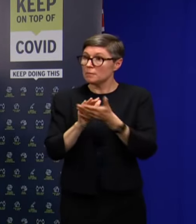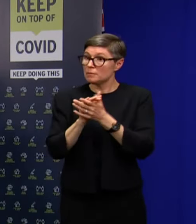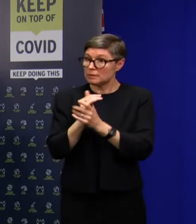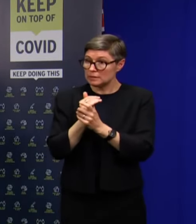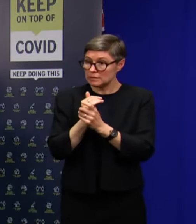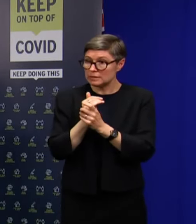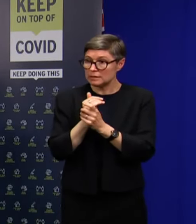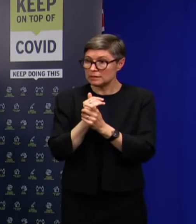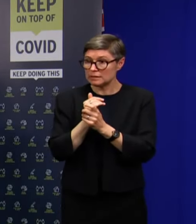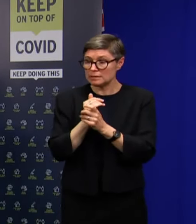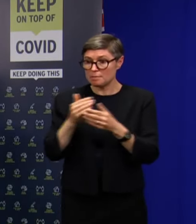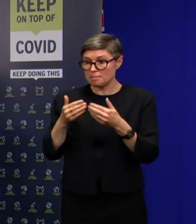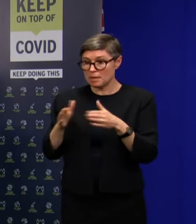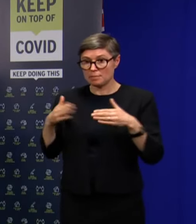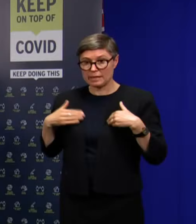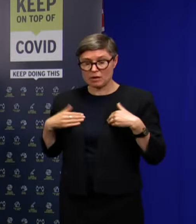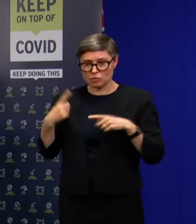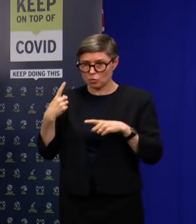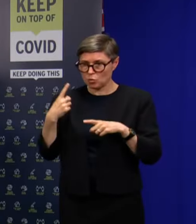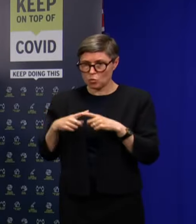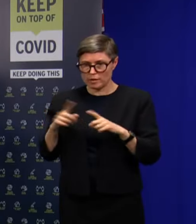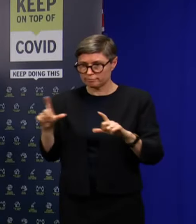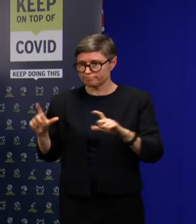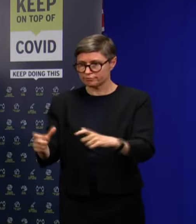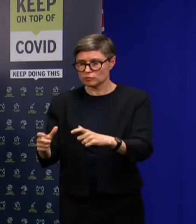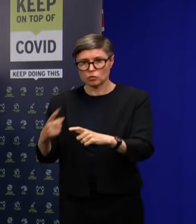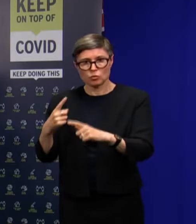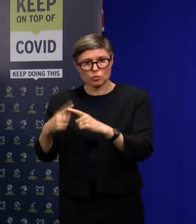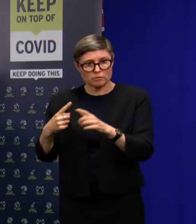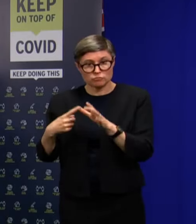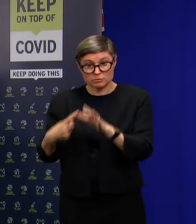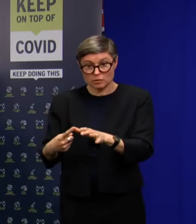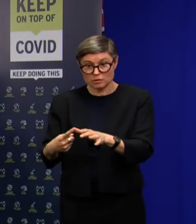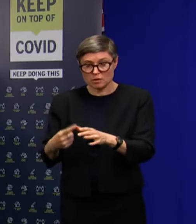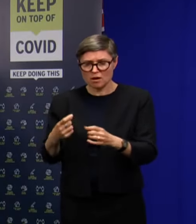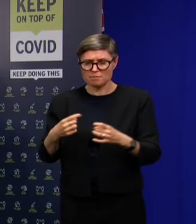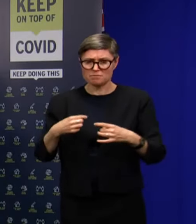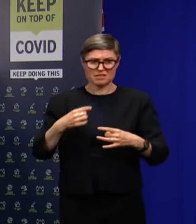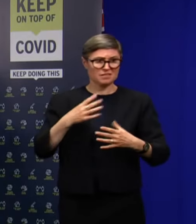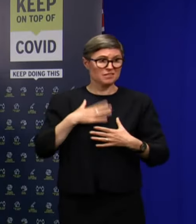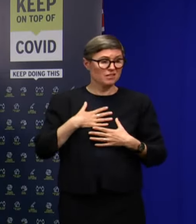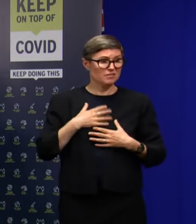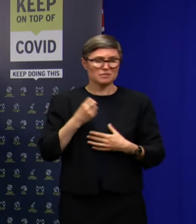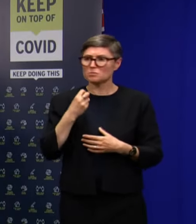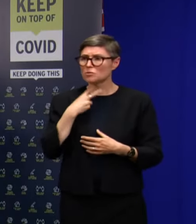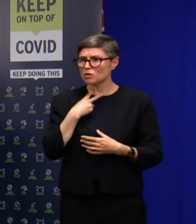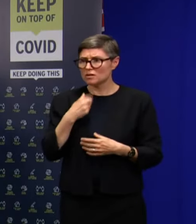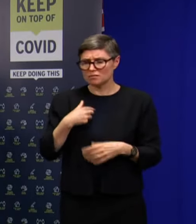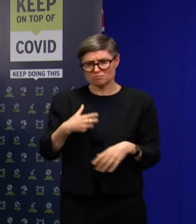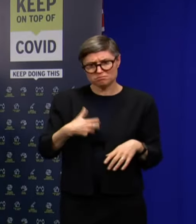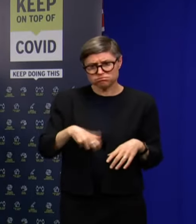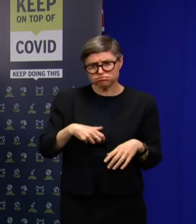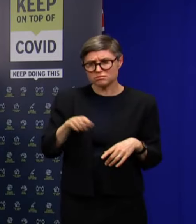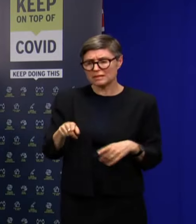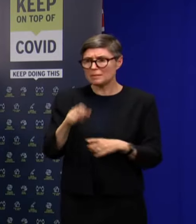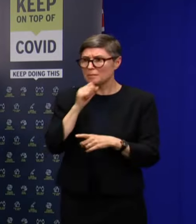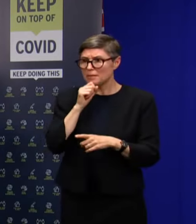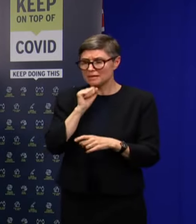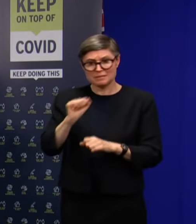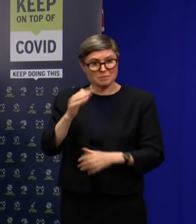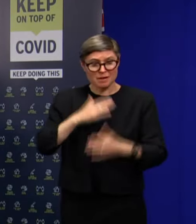terms of the very swift public health response, I'm very, very disappointed and annoyed with the behaviour of the individual.